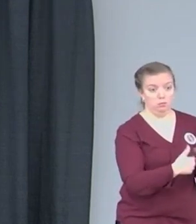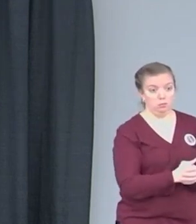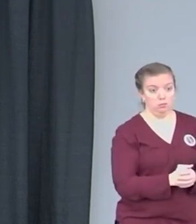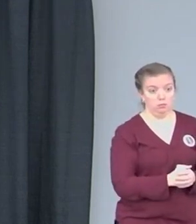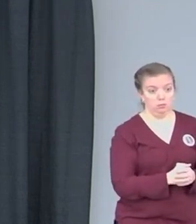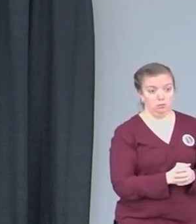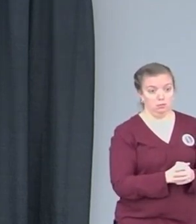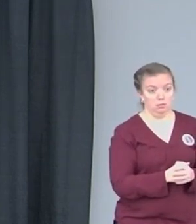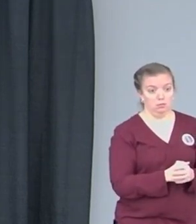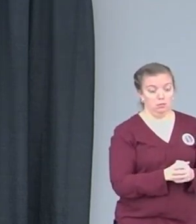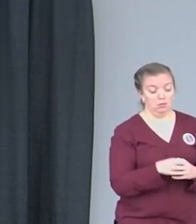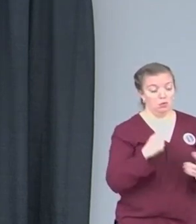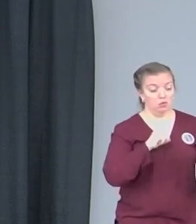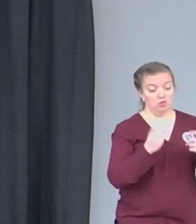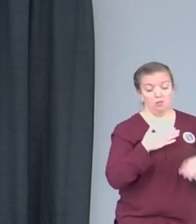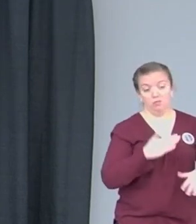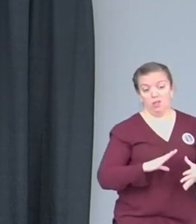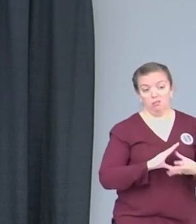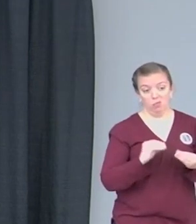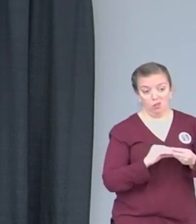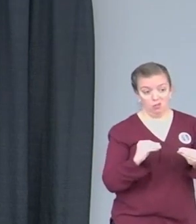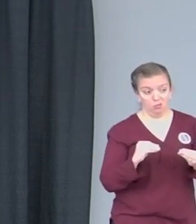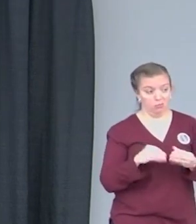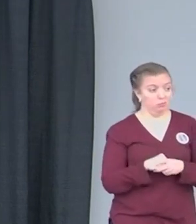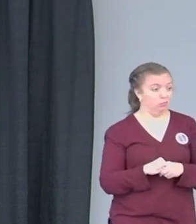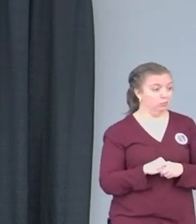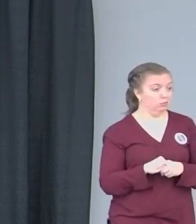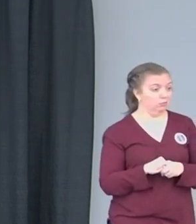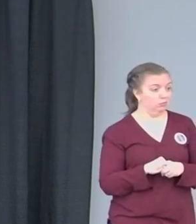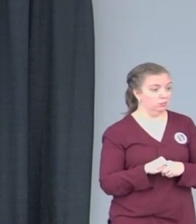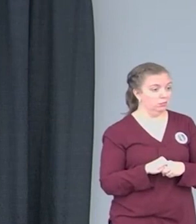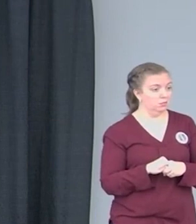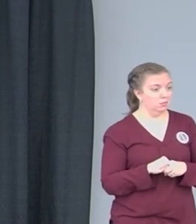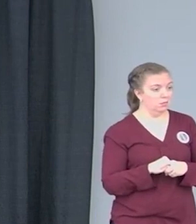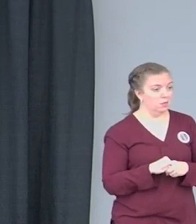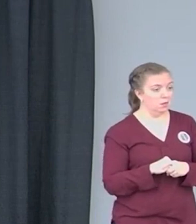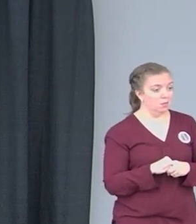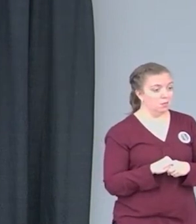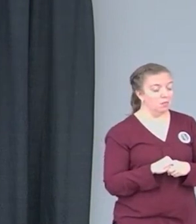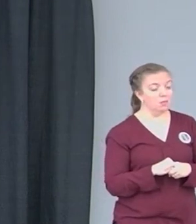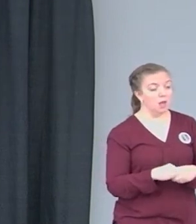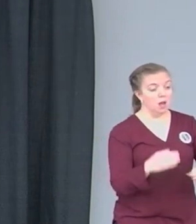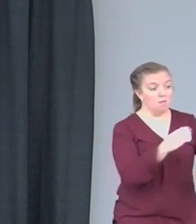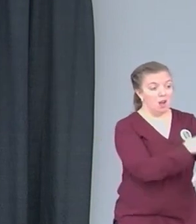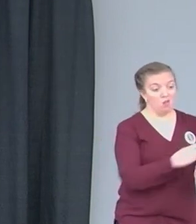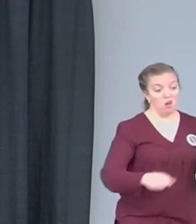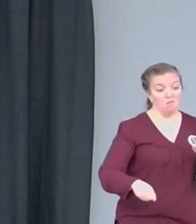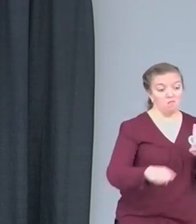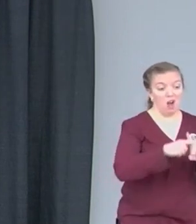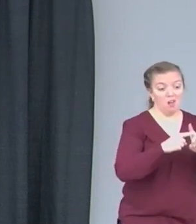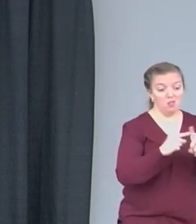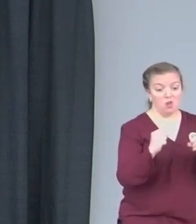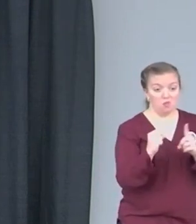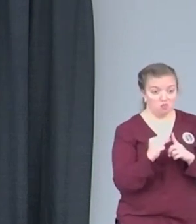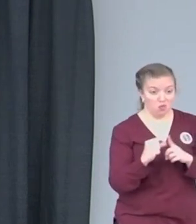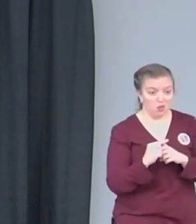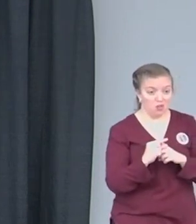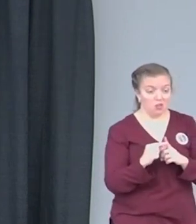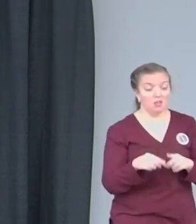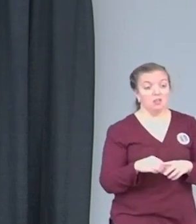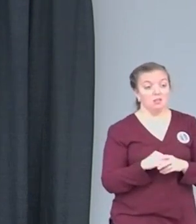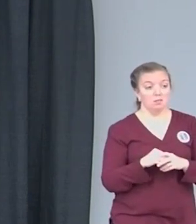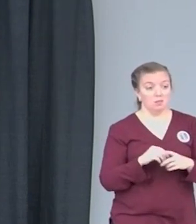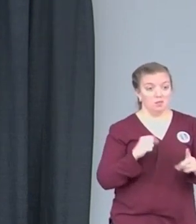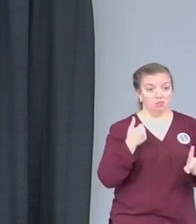So I changed the story. This is where the power of affirmations come in. And before I share my affirmation,